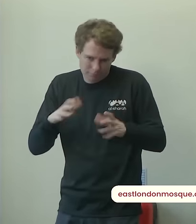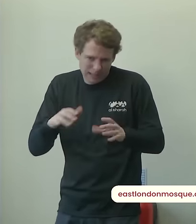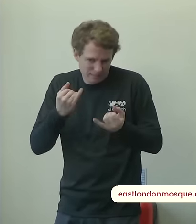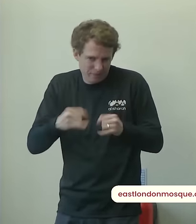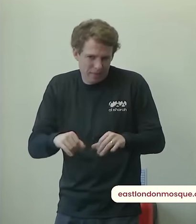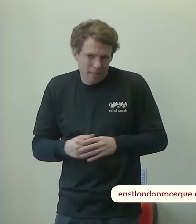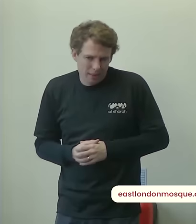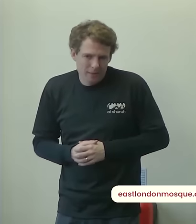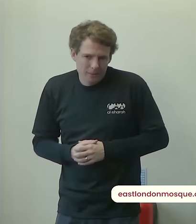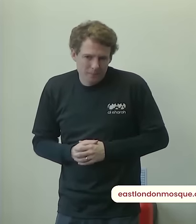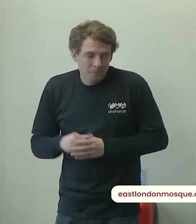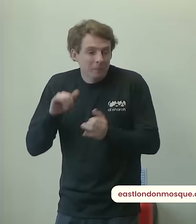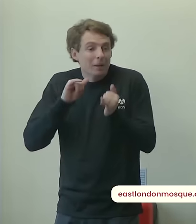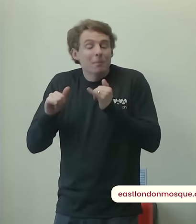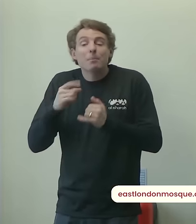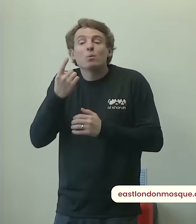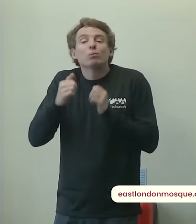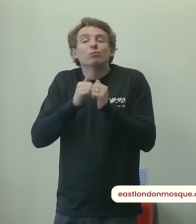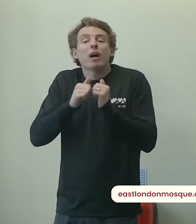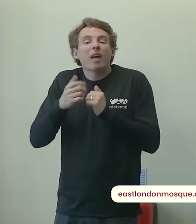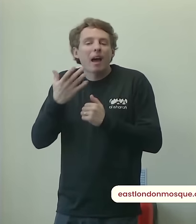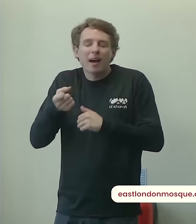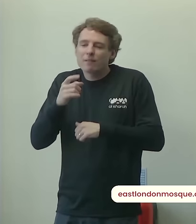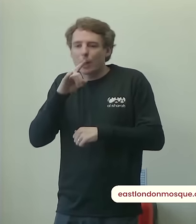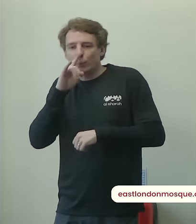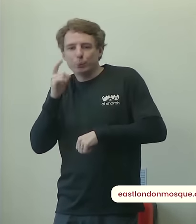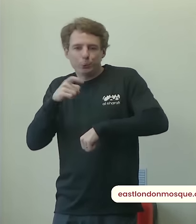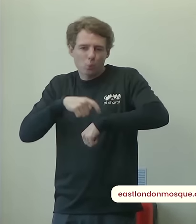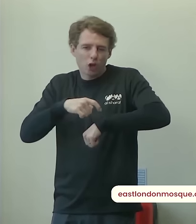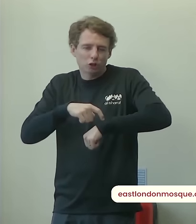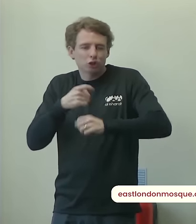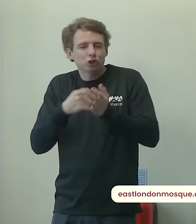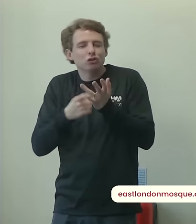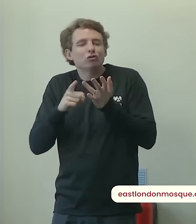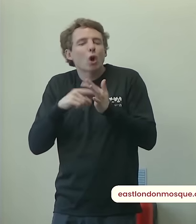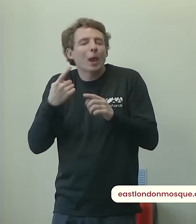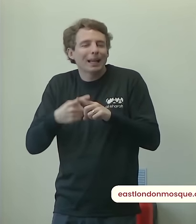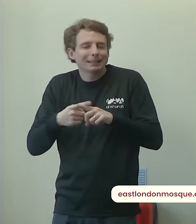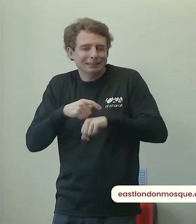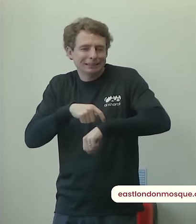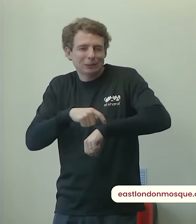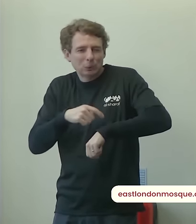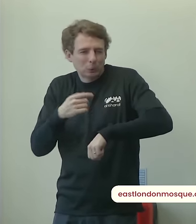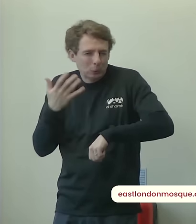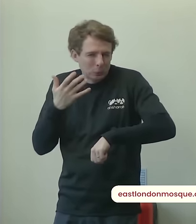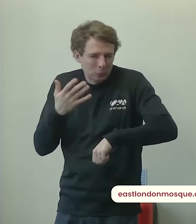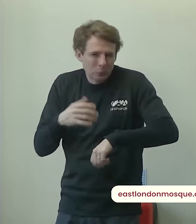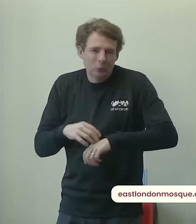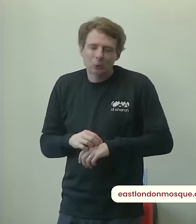drifted away from allah and one day he saw his ex rolling and he realized whoa i